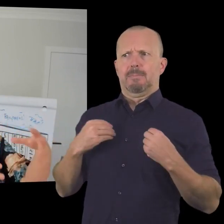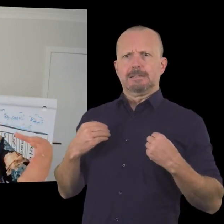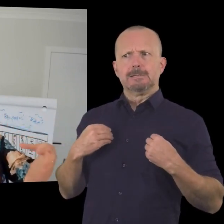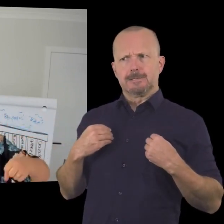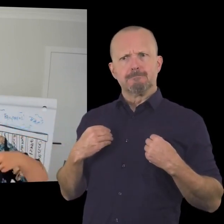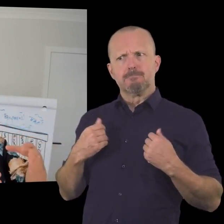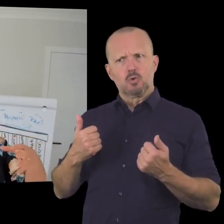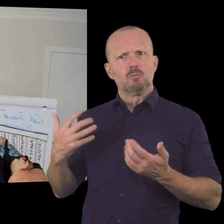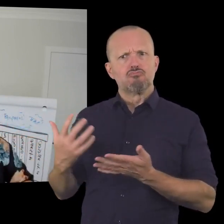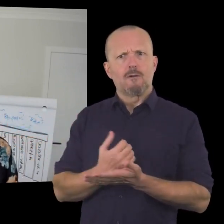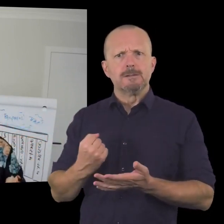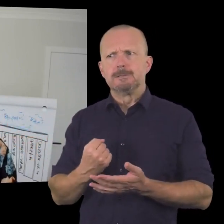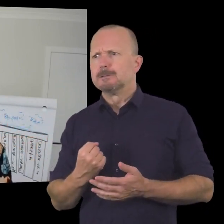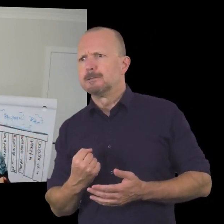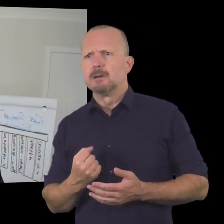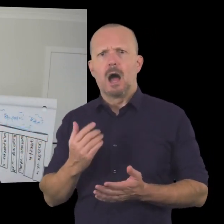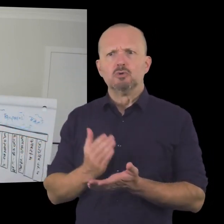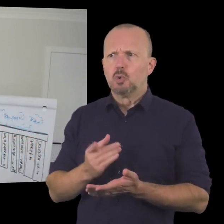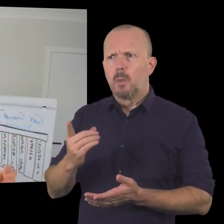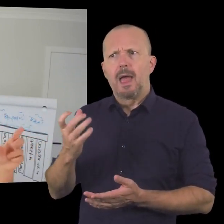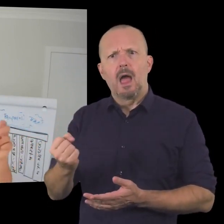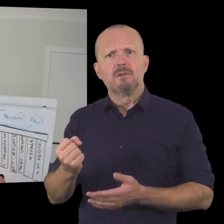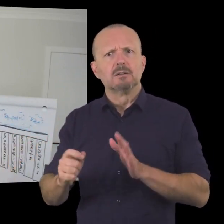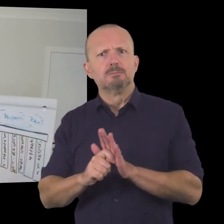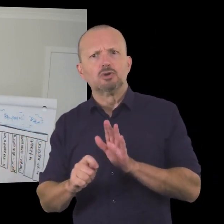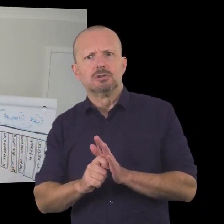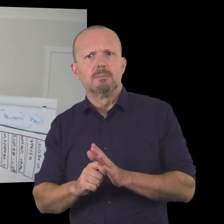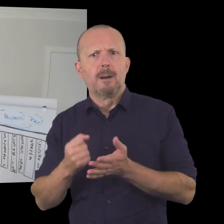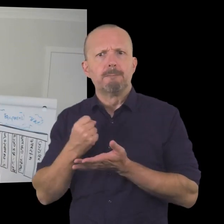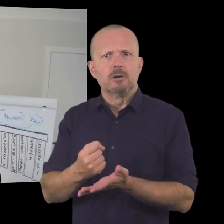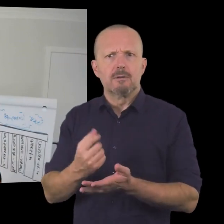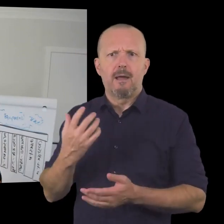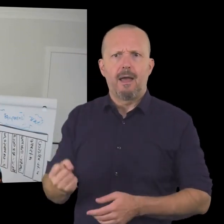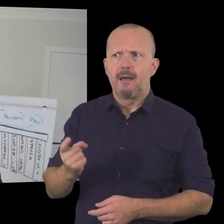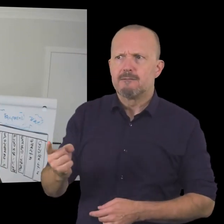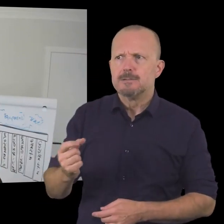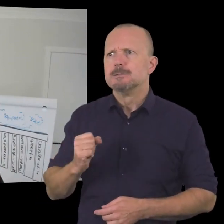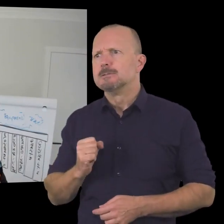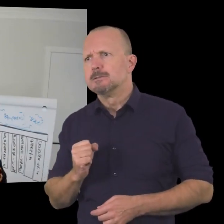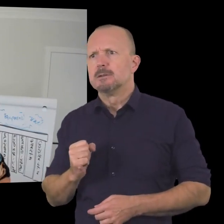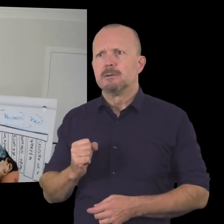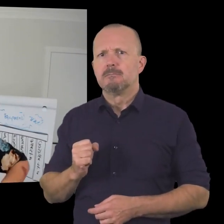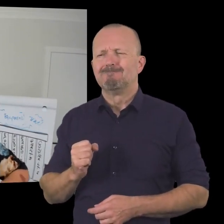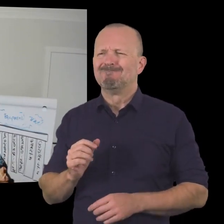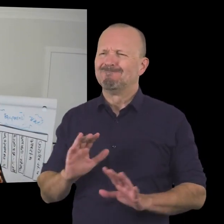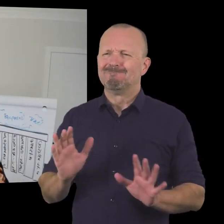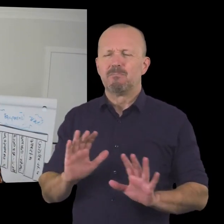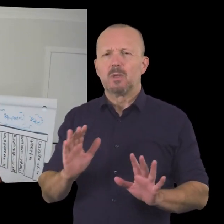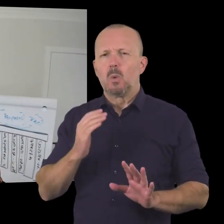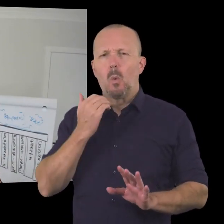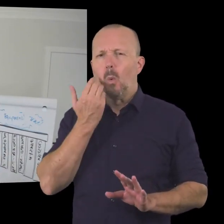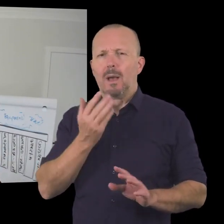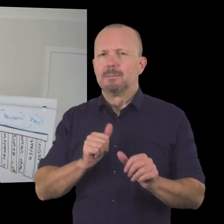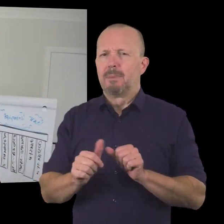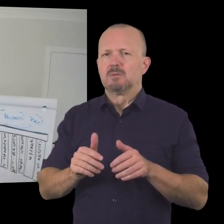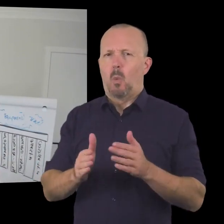business that's making you know must be making quite a good profit um i bet they've got a bit of money to to put towards sponsorship uh and it's not always